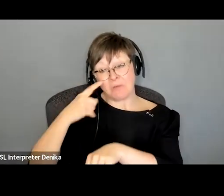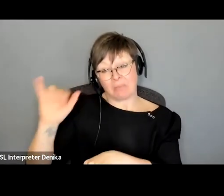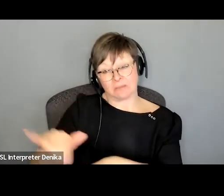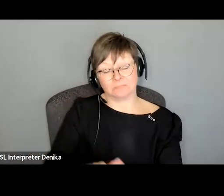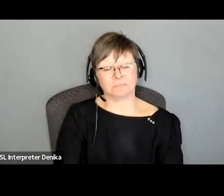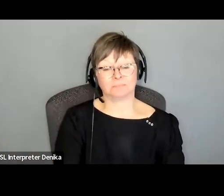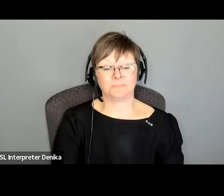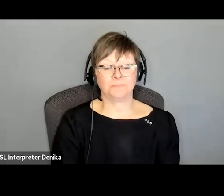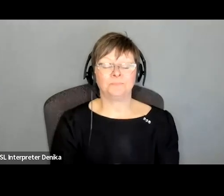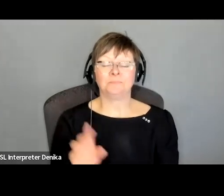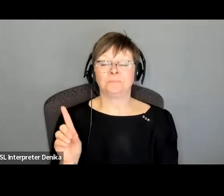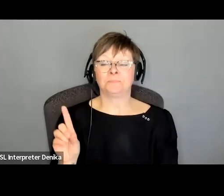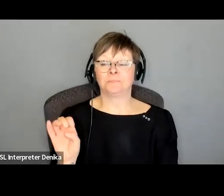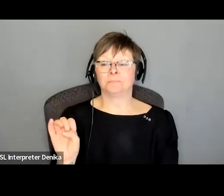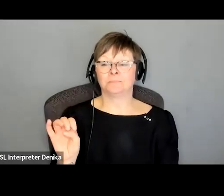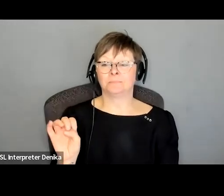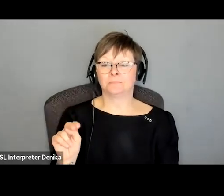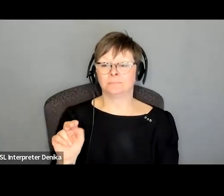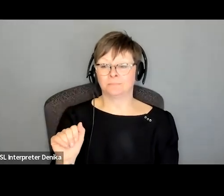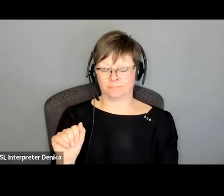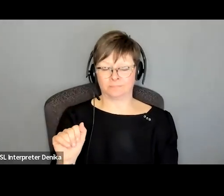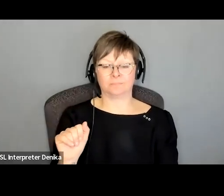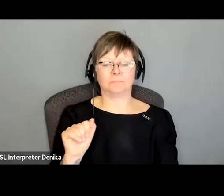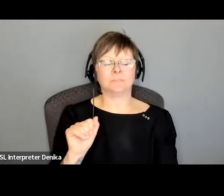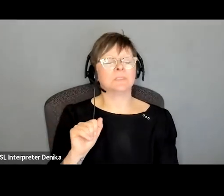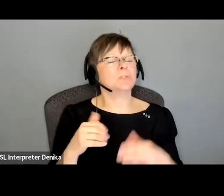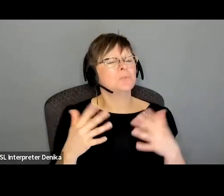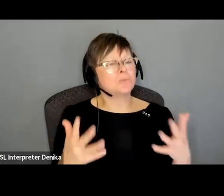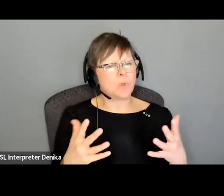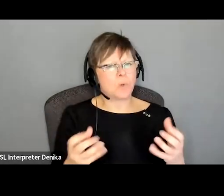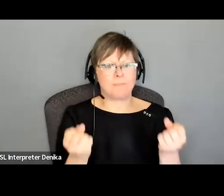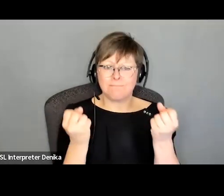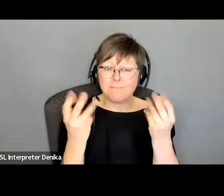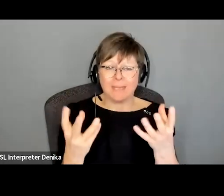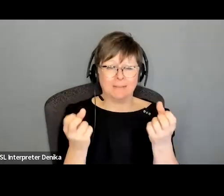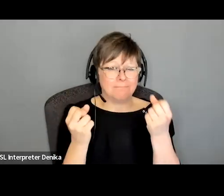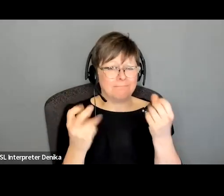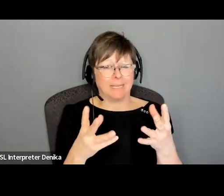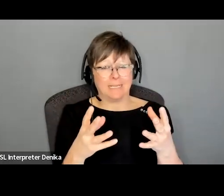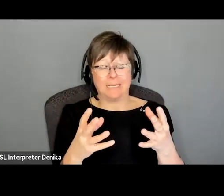given the volume of material that's being submitted for casting now